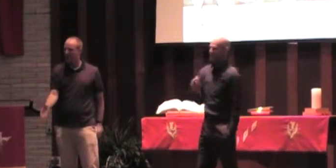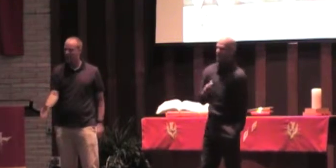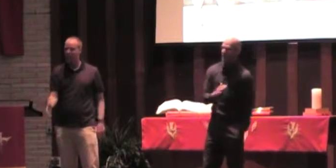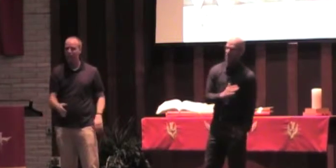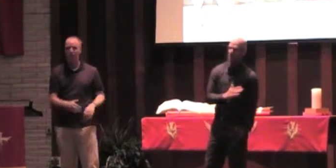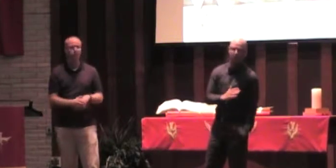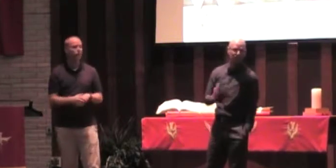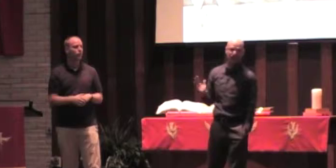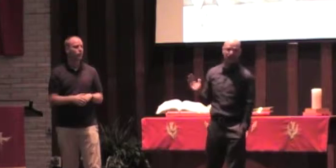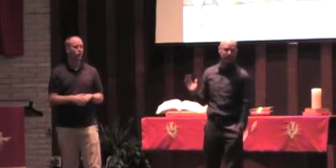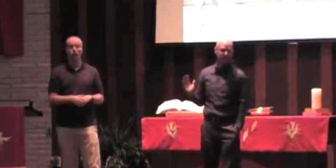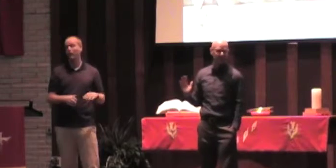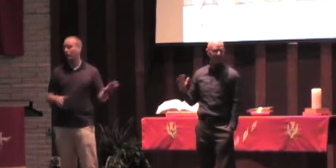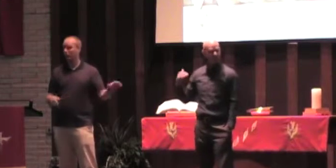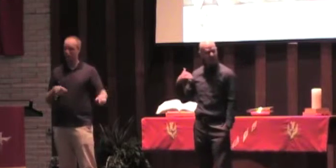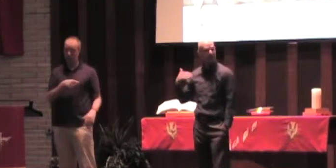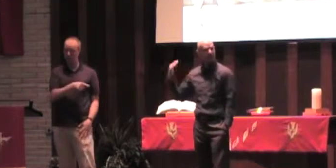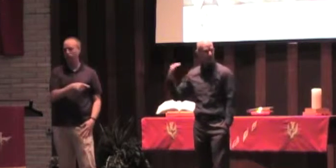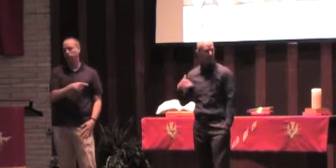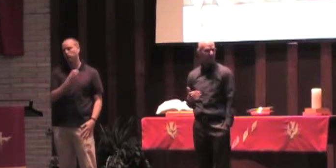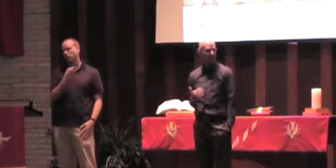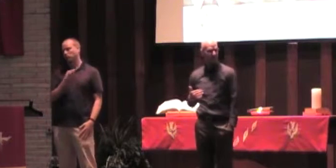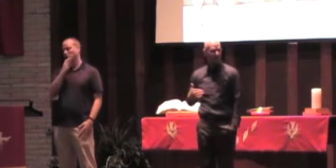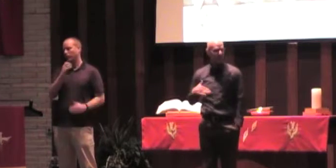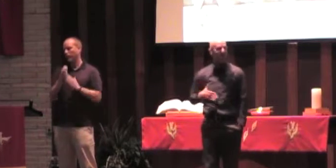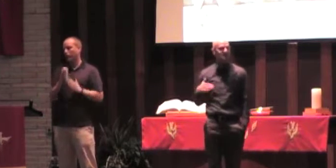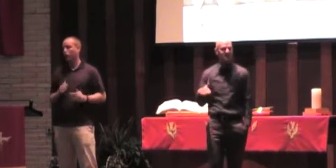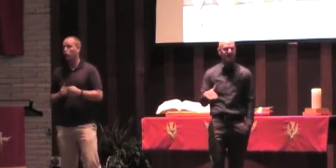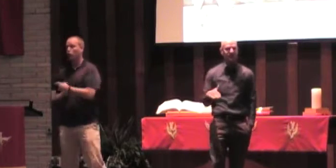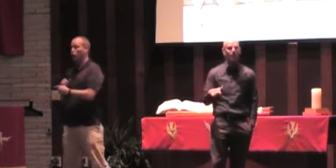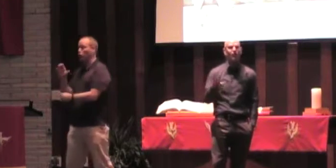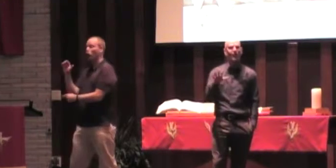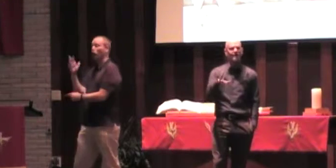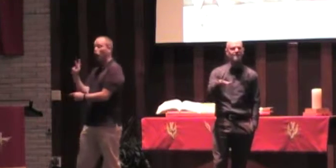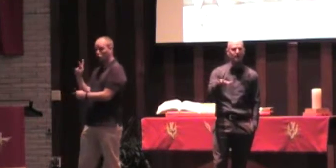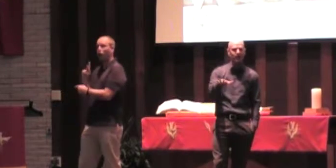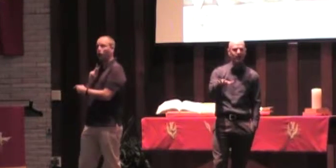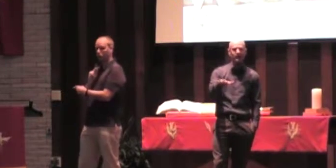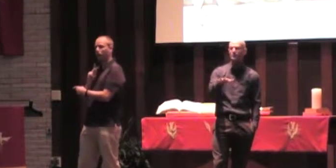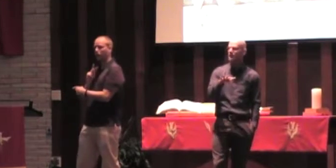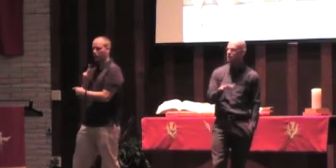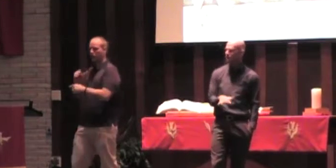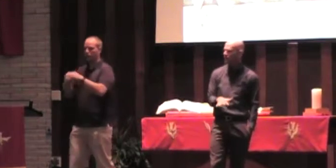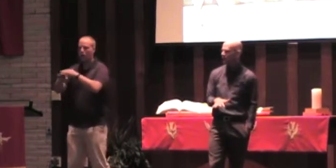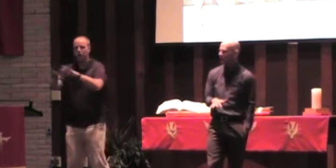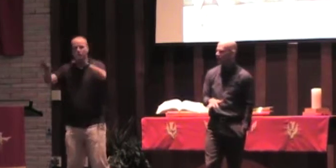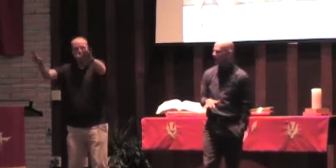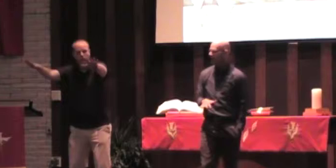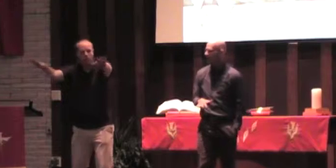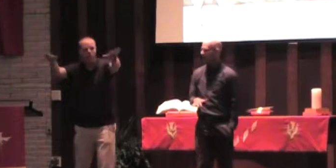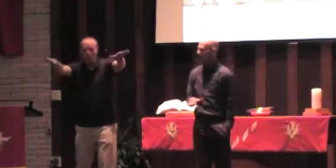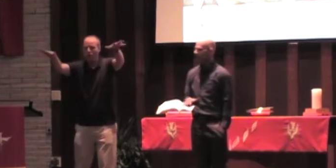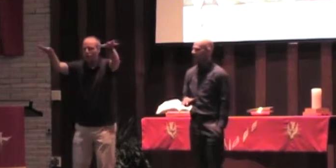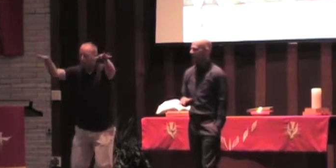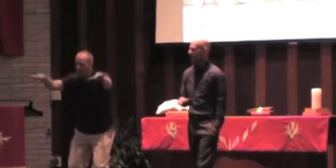And by a stroke of great leadership, a city clerk of Ephesus comes in, whites the crowd, through its order,